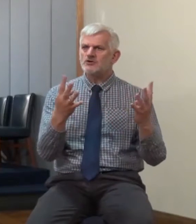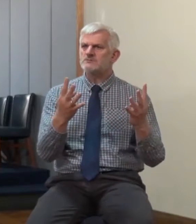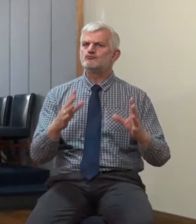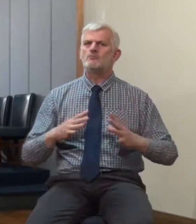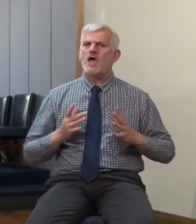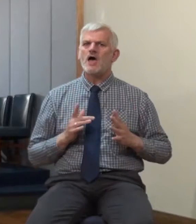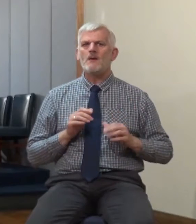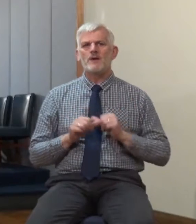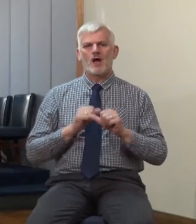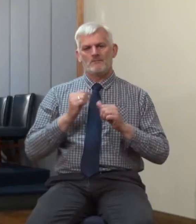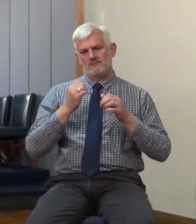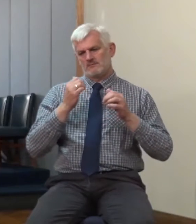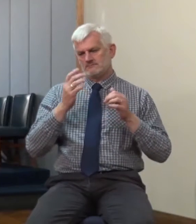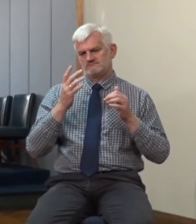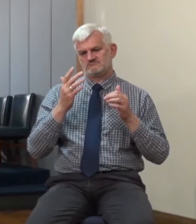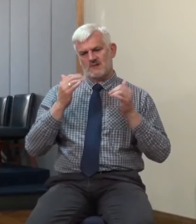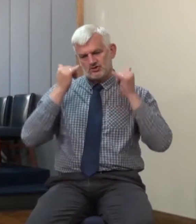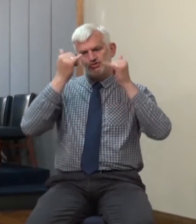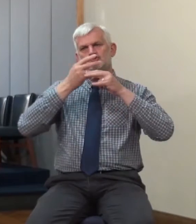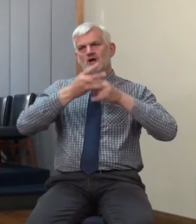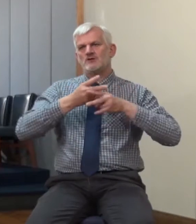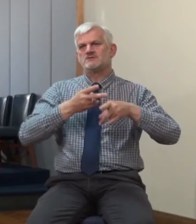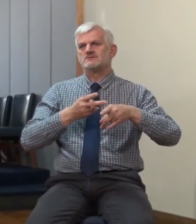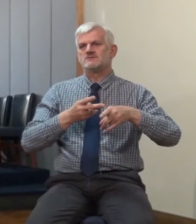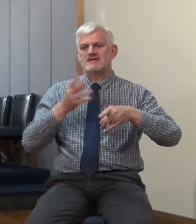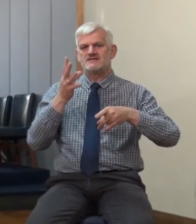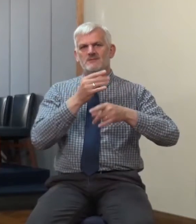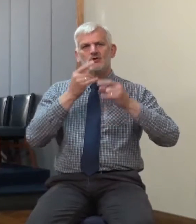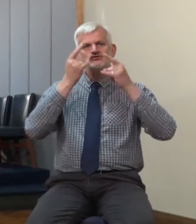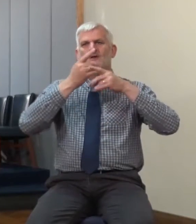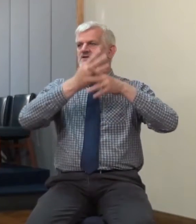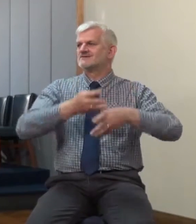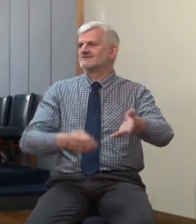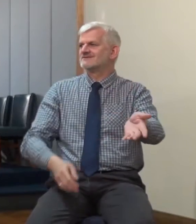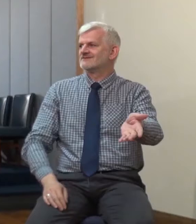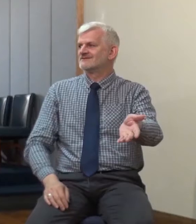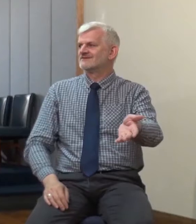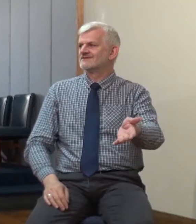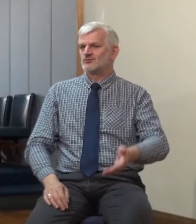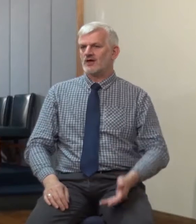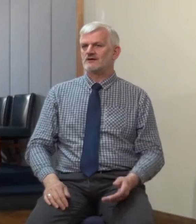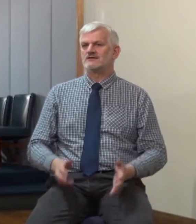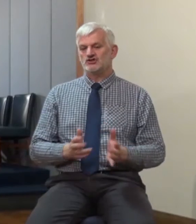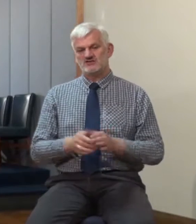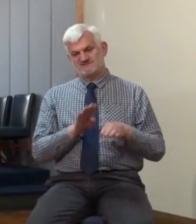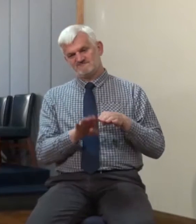looking at how Christ shaped his disciples, future apostles. In other words, I suppose,